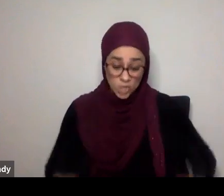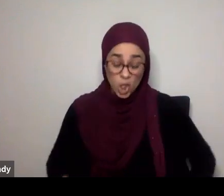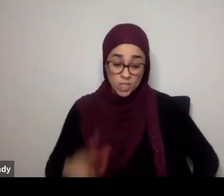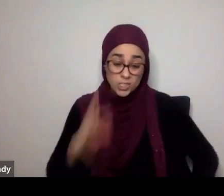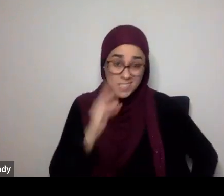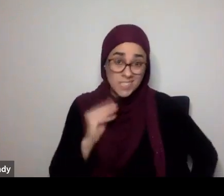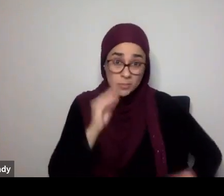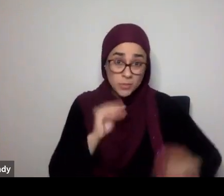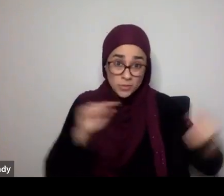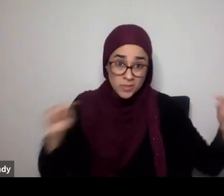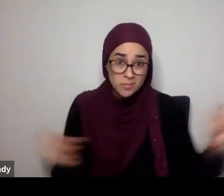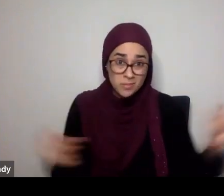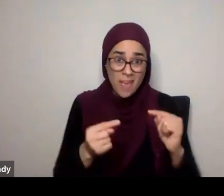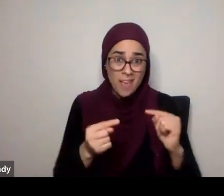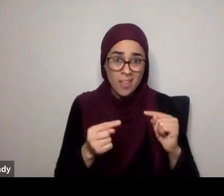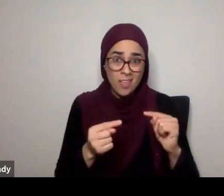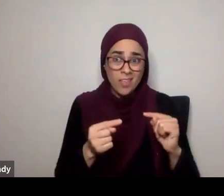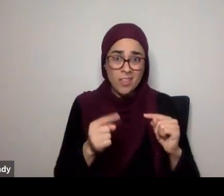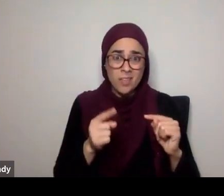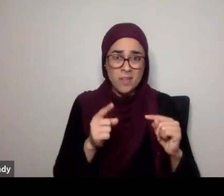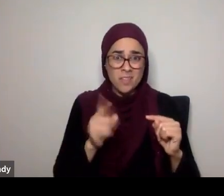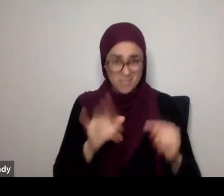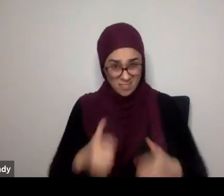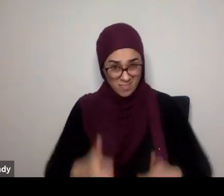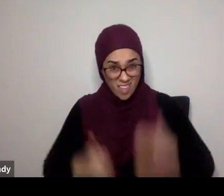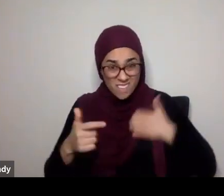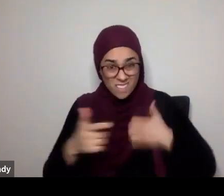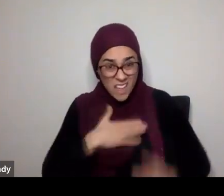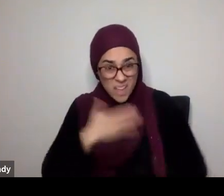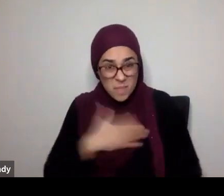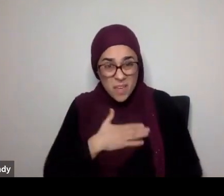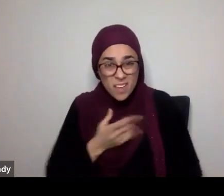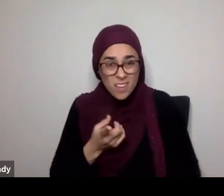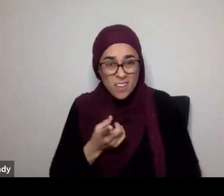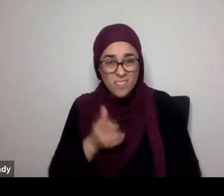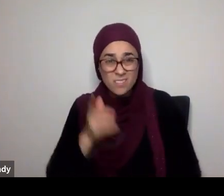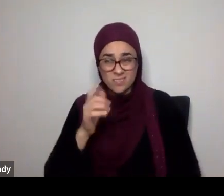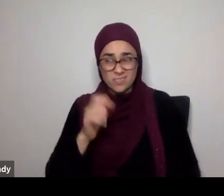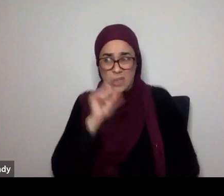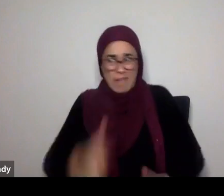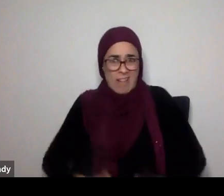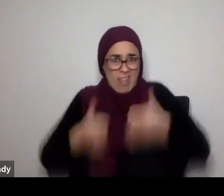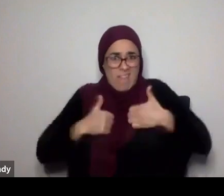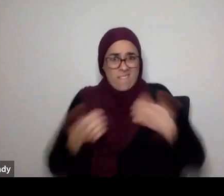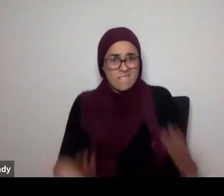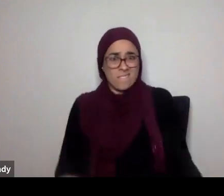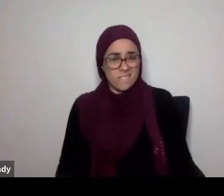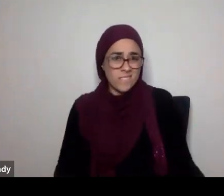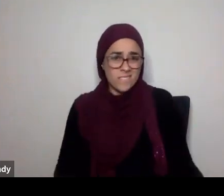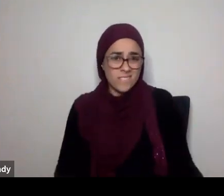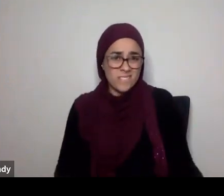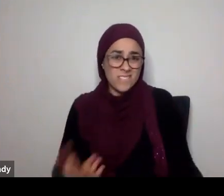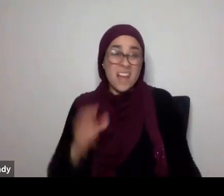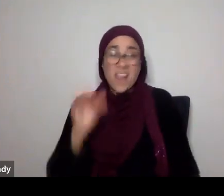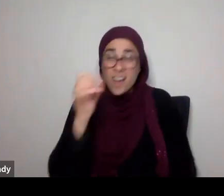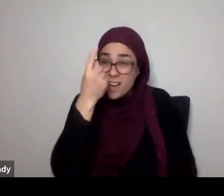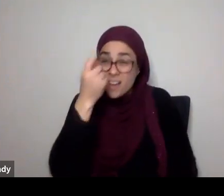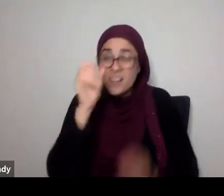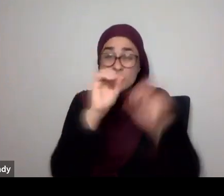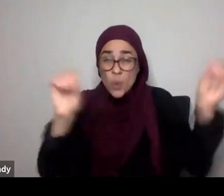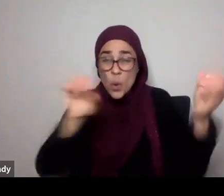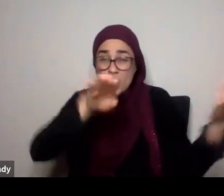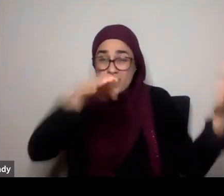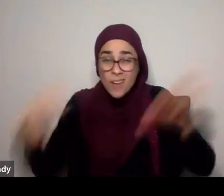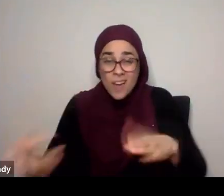but what kind of life is that, that's not real life, you're not alive, you're not alive, and there's no death, there's no end either,